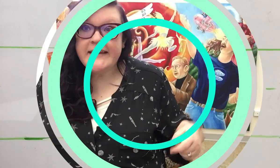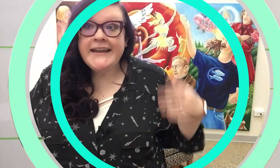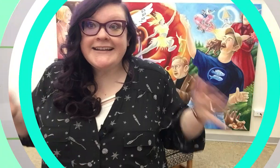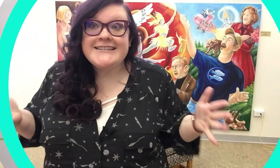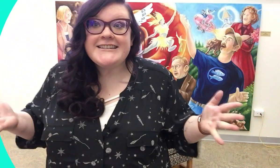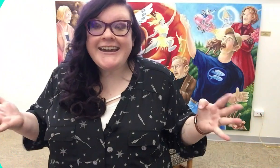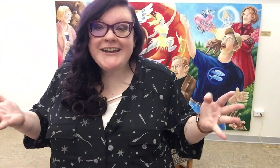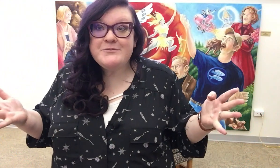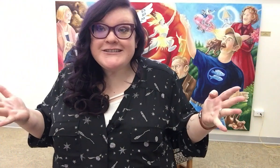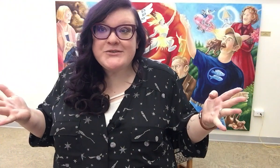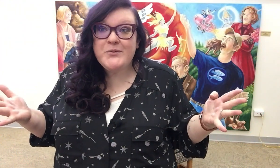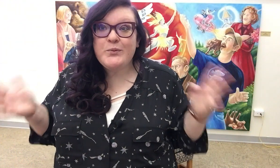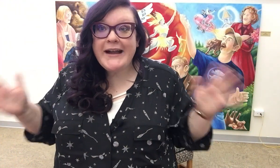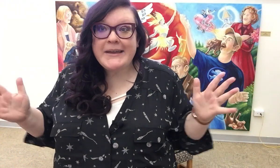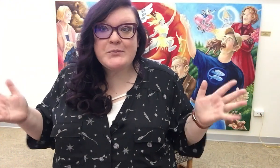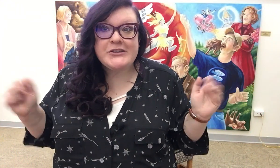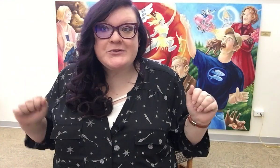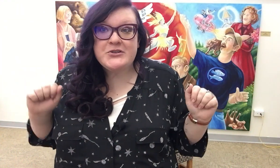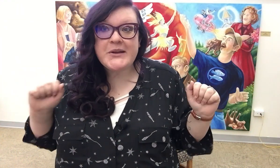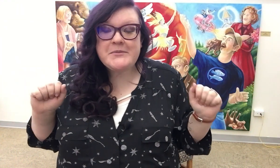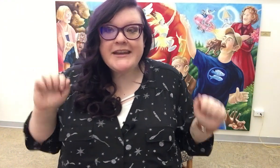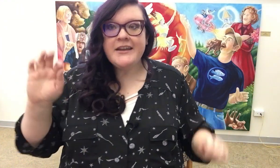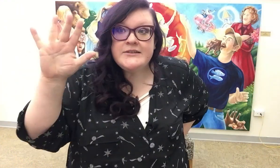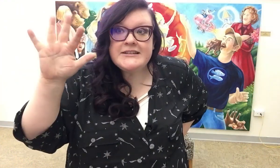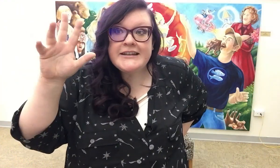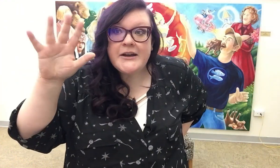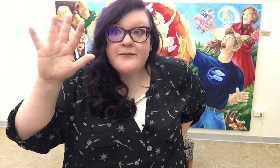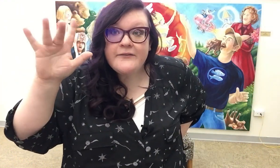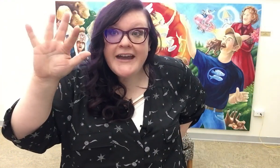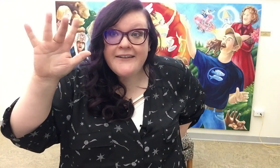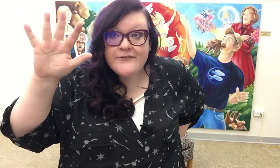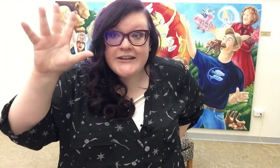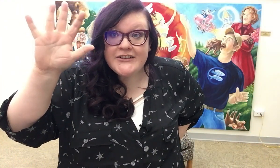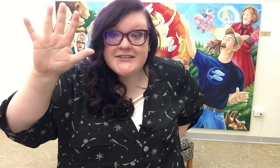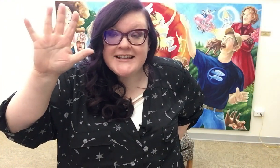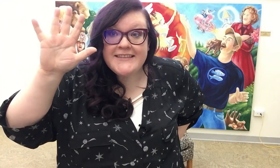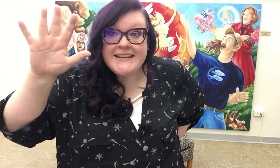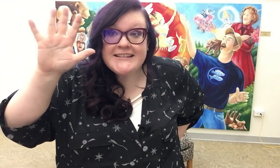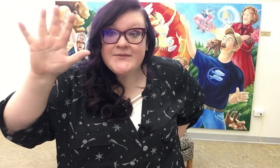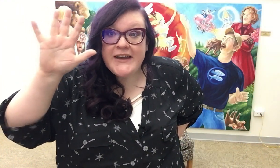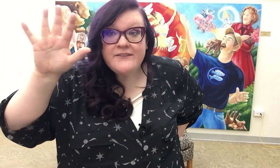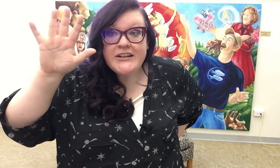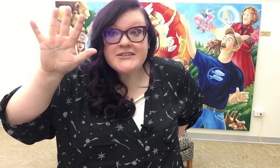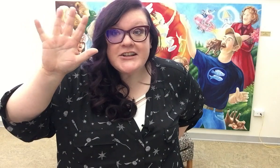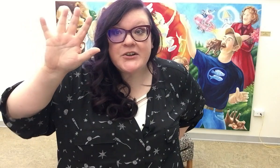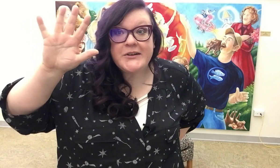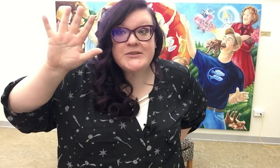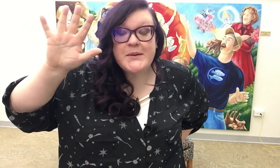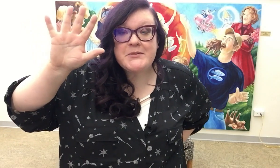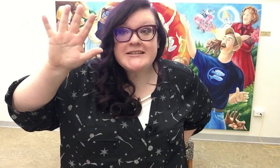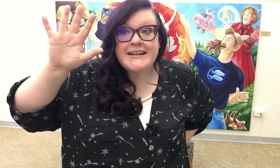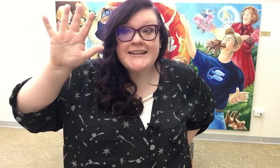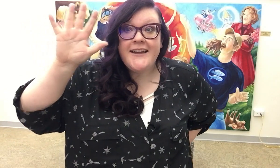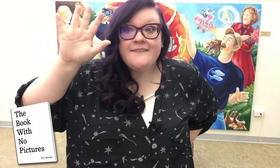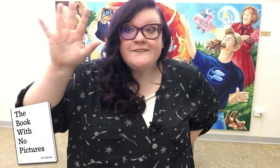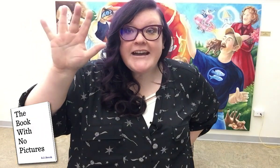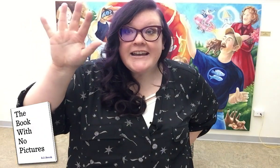It's time to do a rhyme. Will you join me? You need to get out five fingers and these five fingers are going to represent five